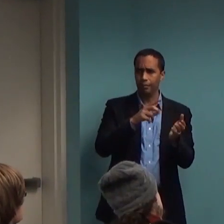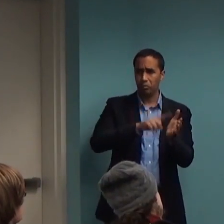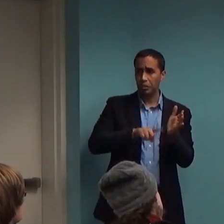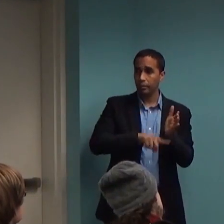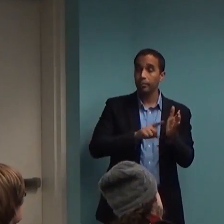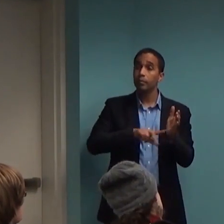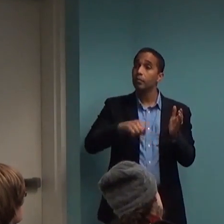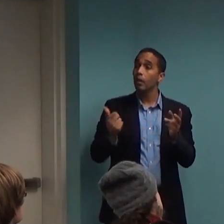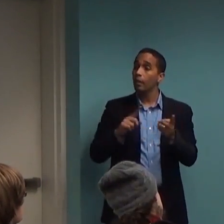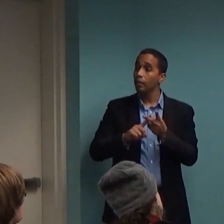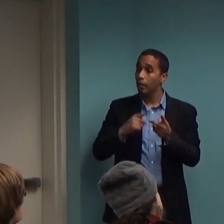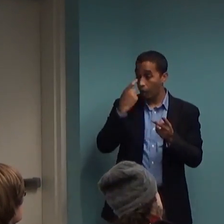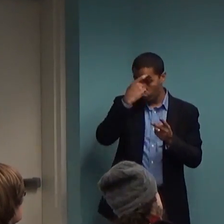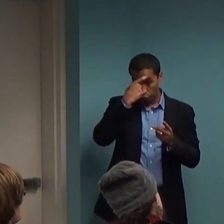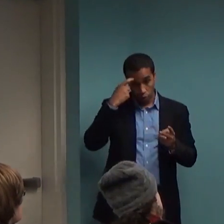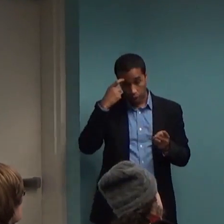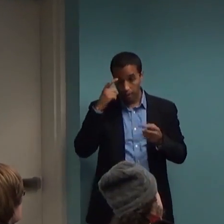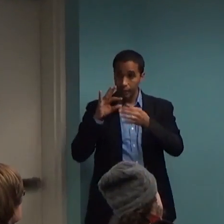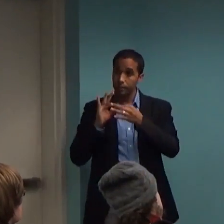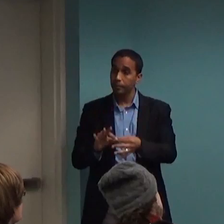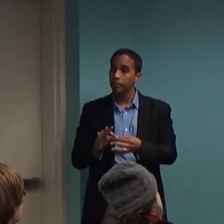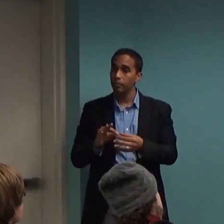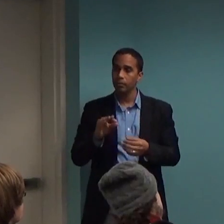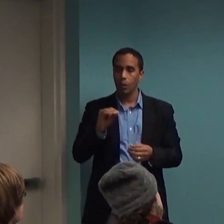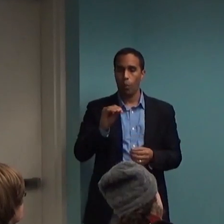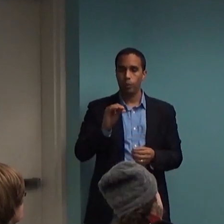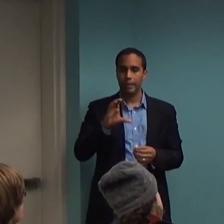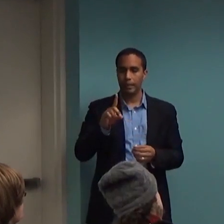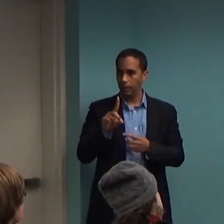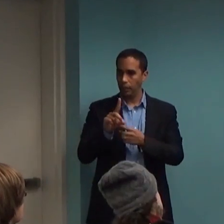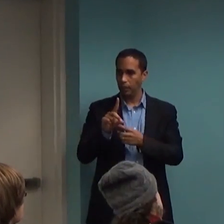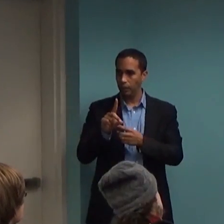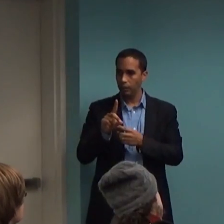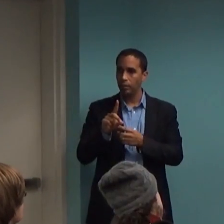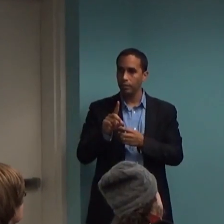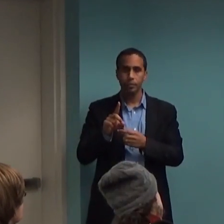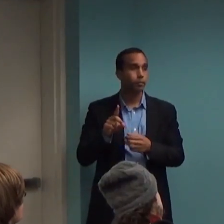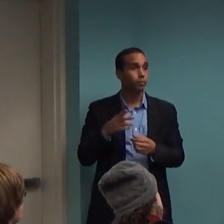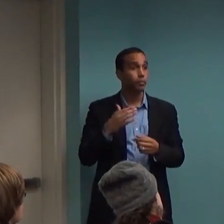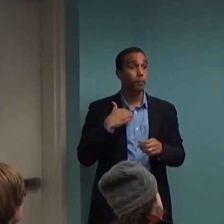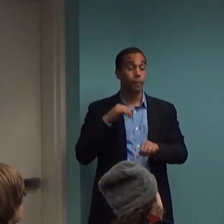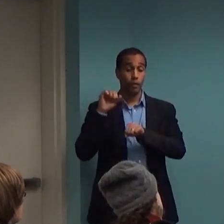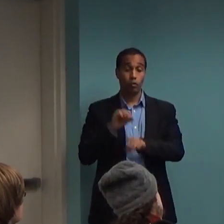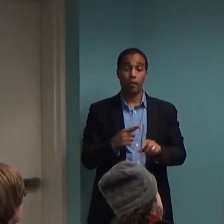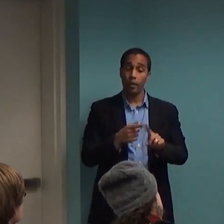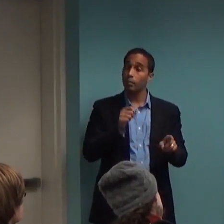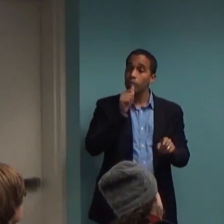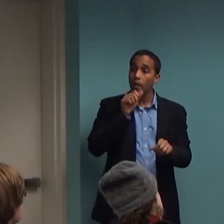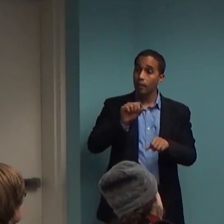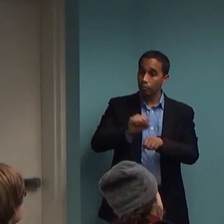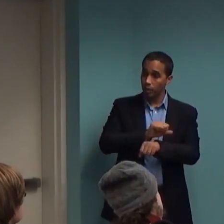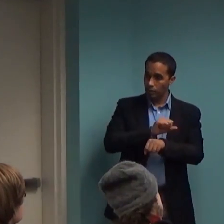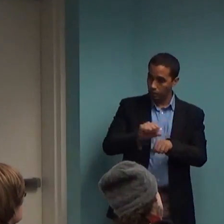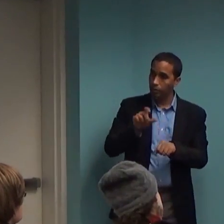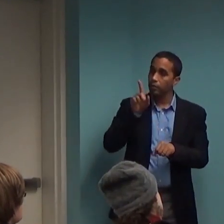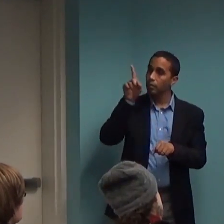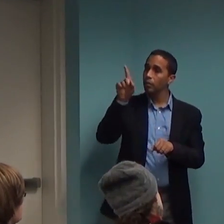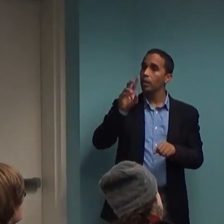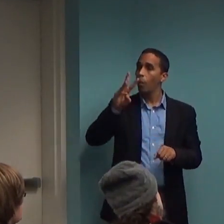trauma associated with obsessive compulsive disorder. And I drove here from my private practice in White Plains. So I hope that you're impressed